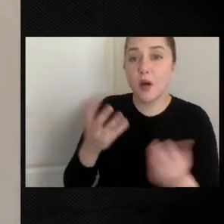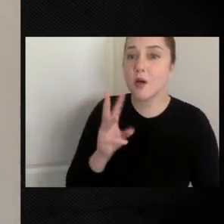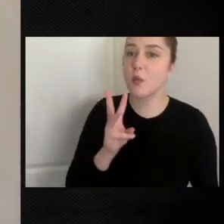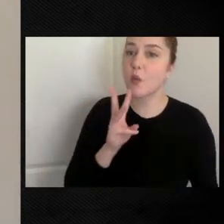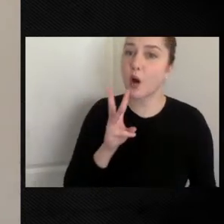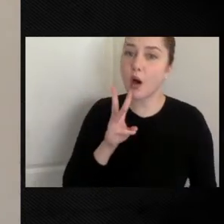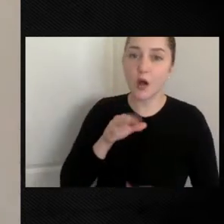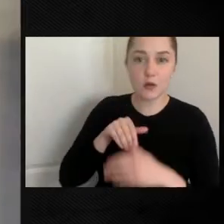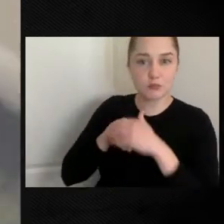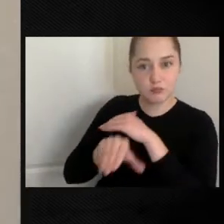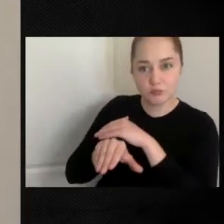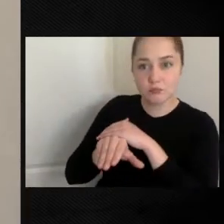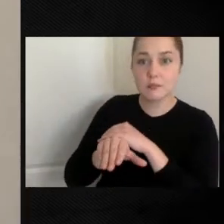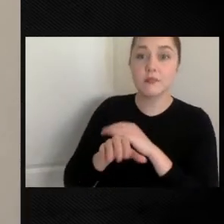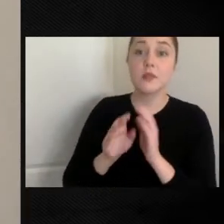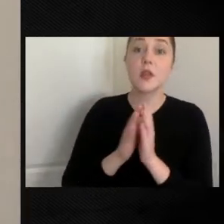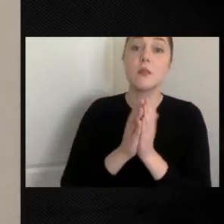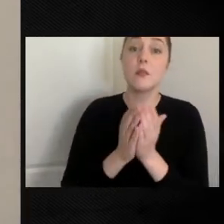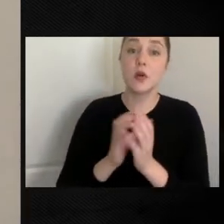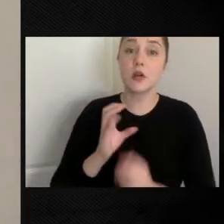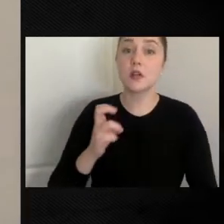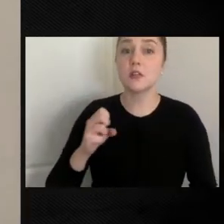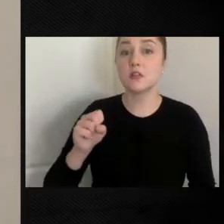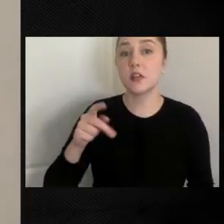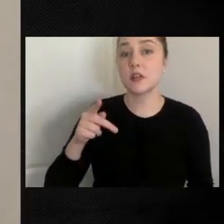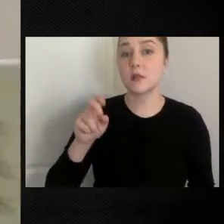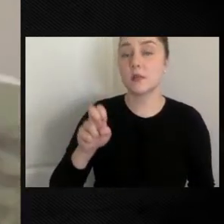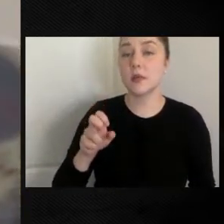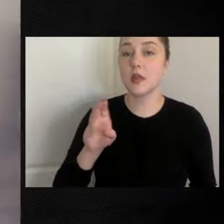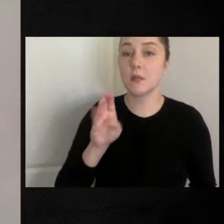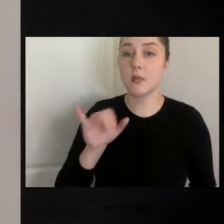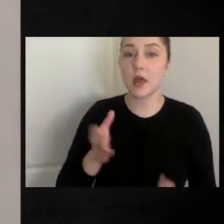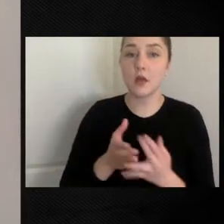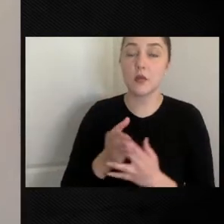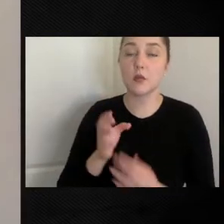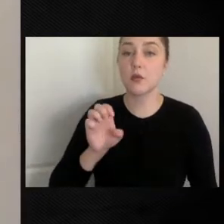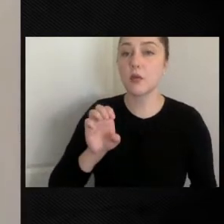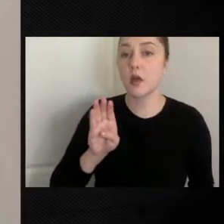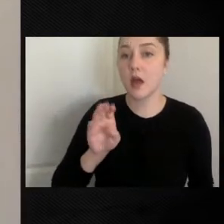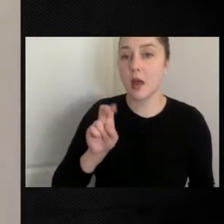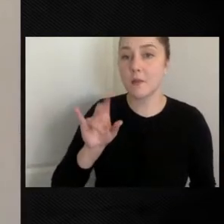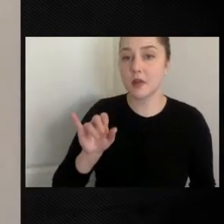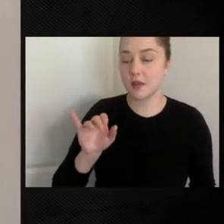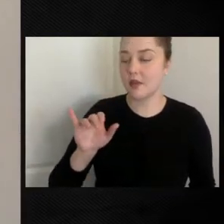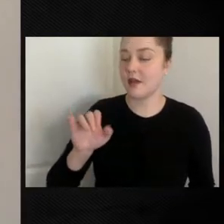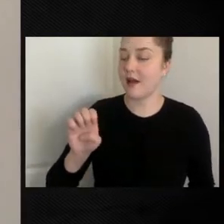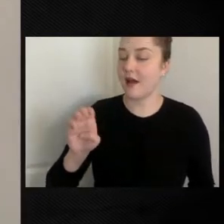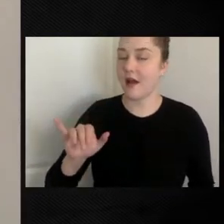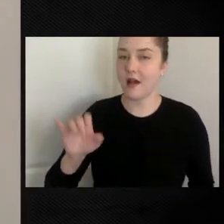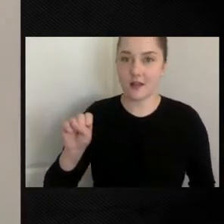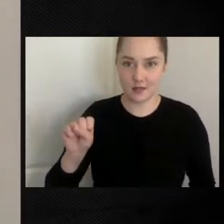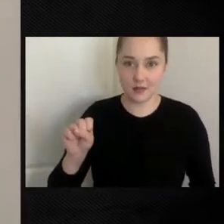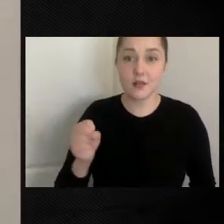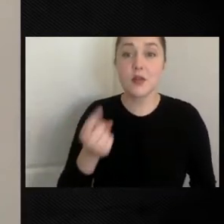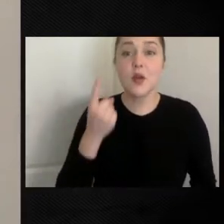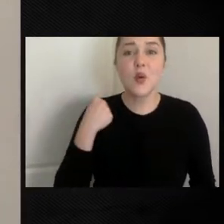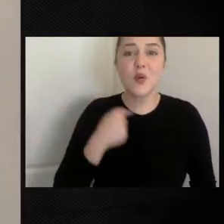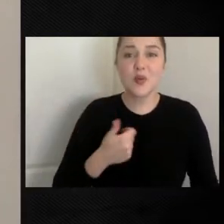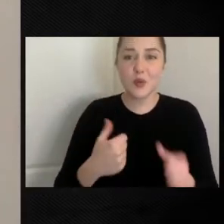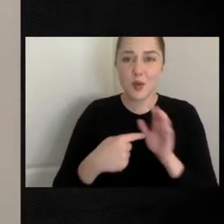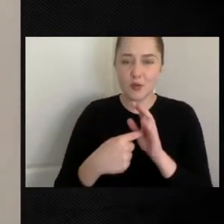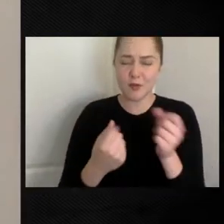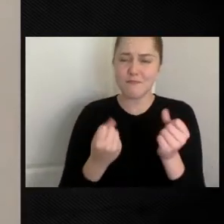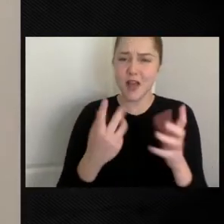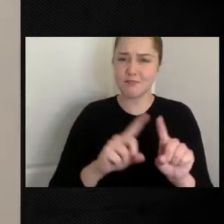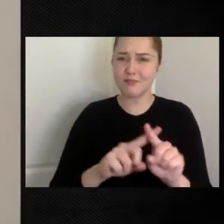our book, The Chesapeake Bay Through Ebony Eyes, again, what we try to portray is the many roles